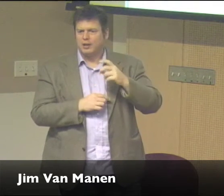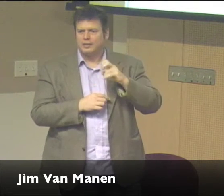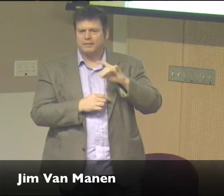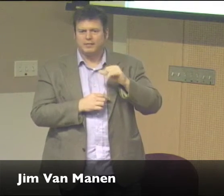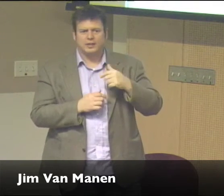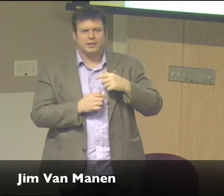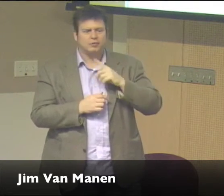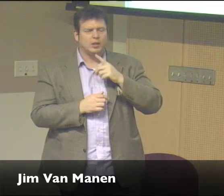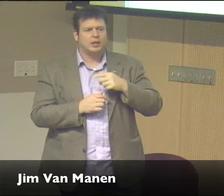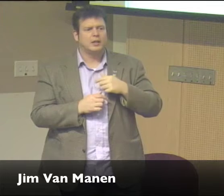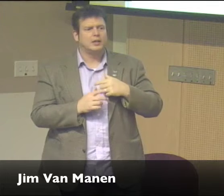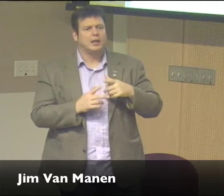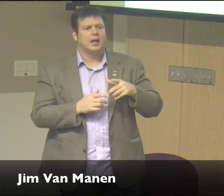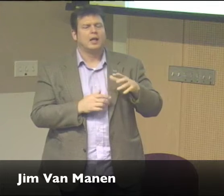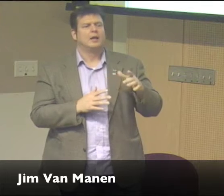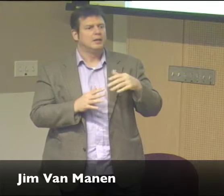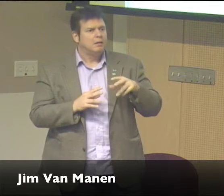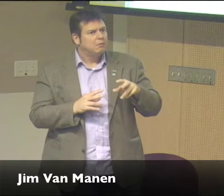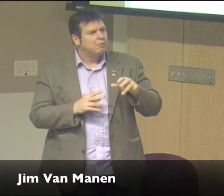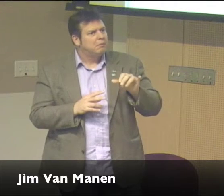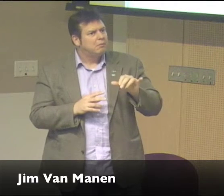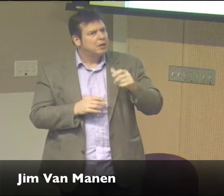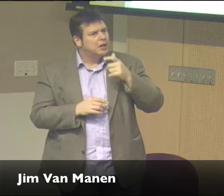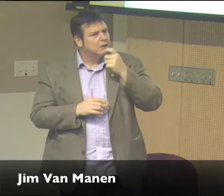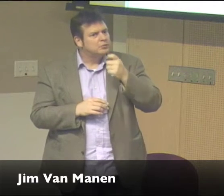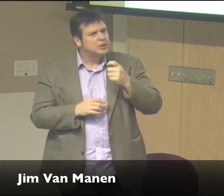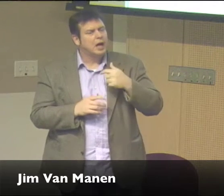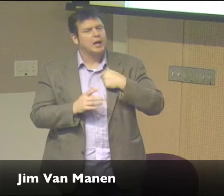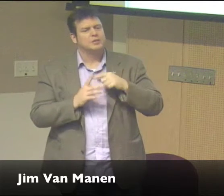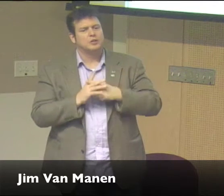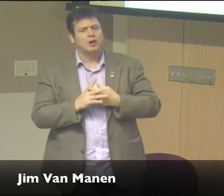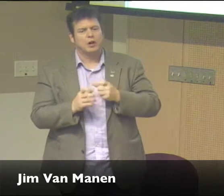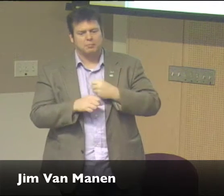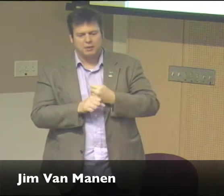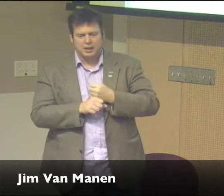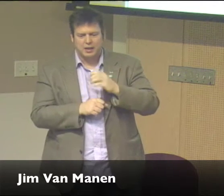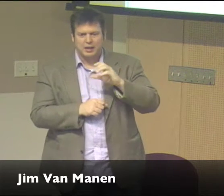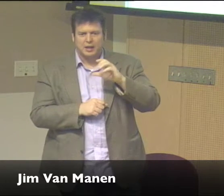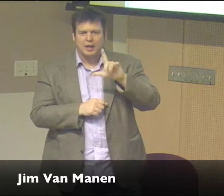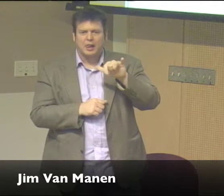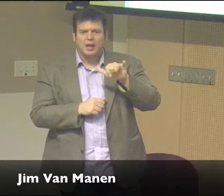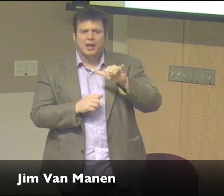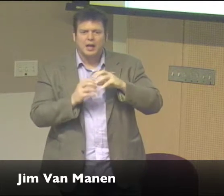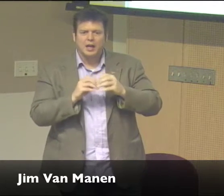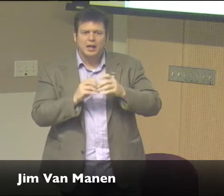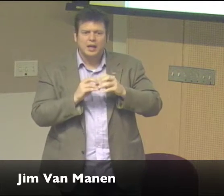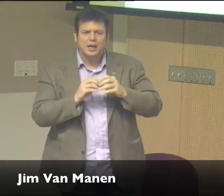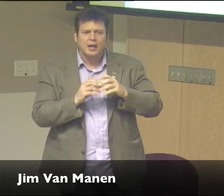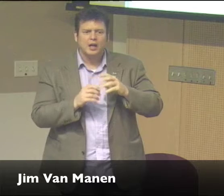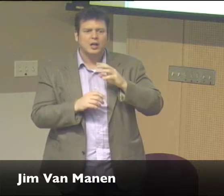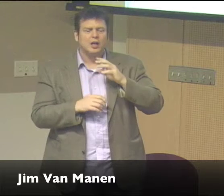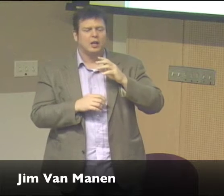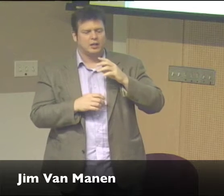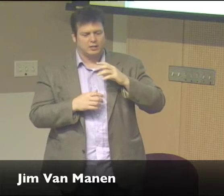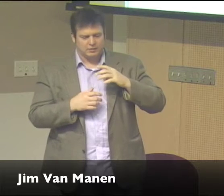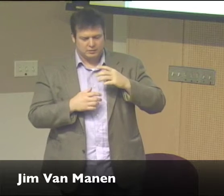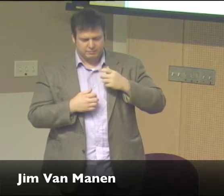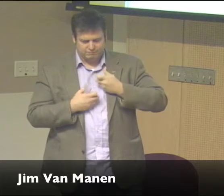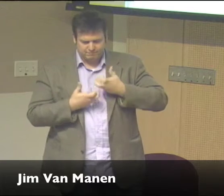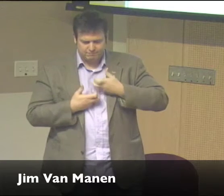they had heard about Divya. So I thought, wow, that's really interesting. And so I started making clay figures, working in